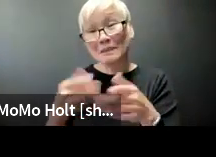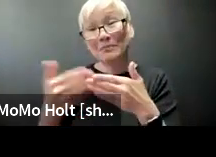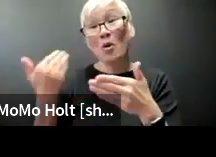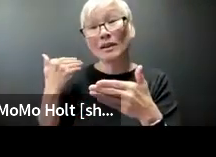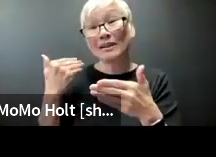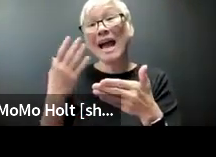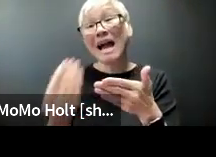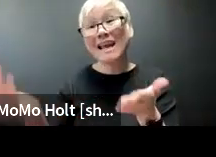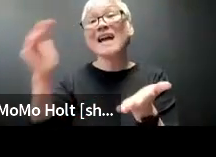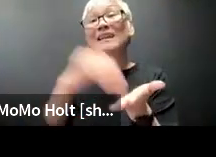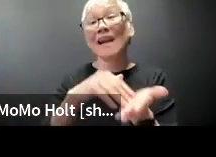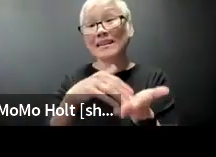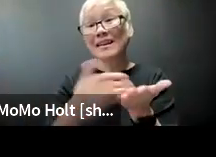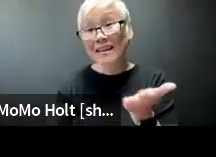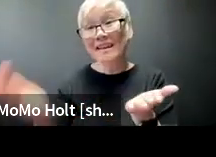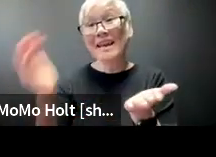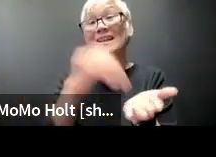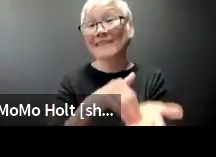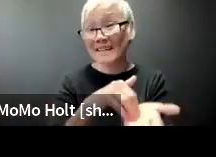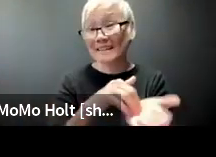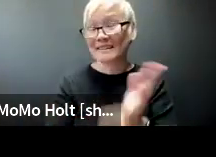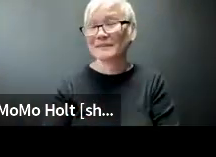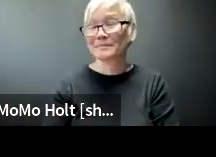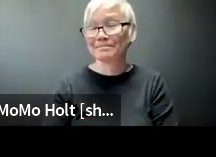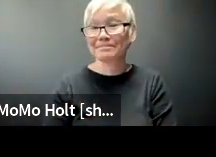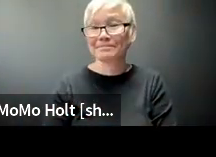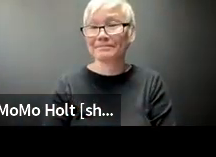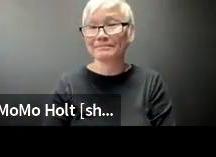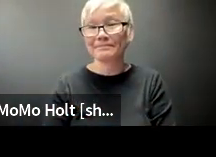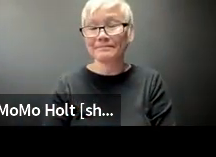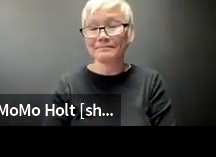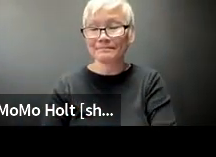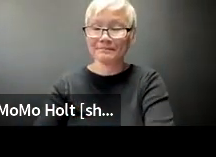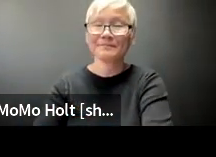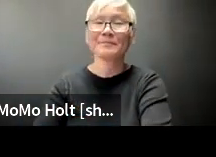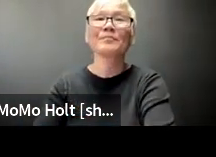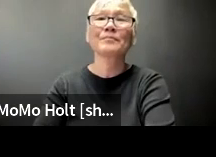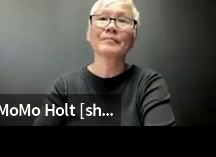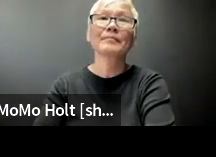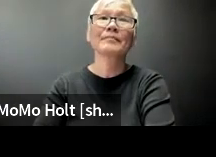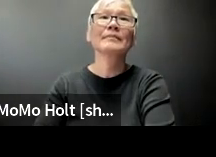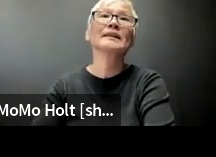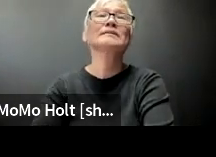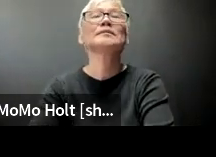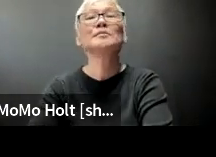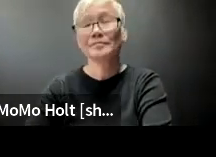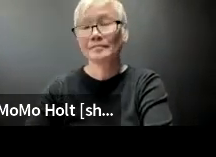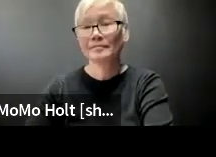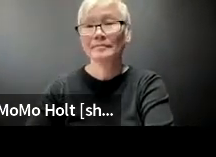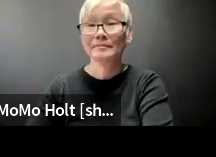and that has happened before and again and again since